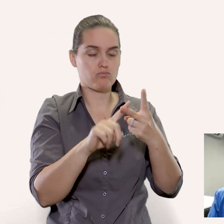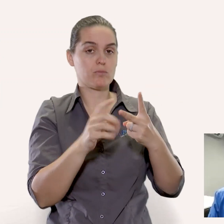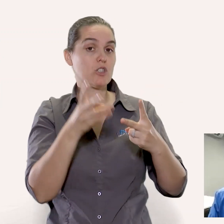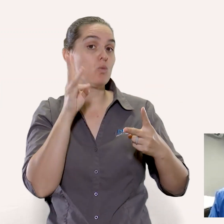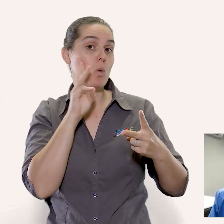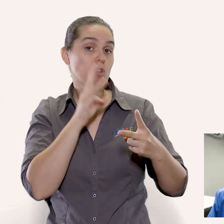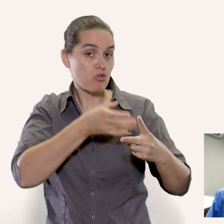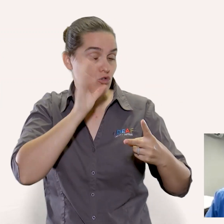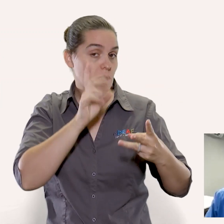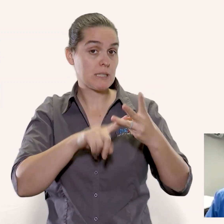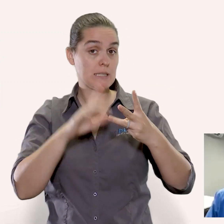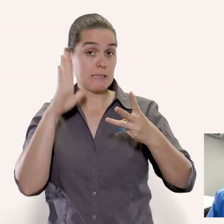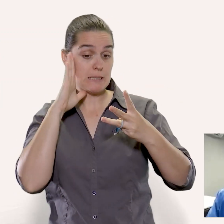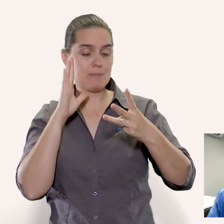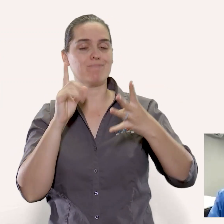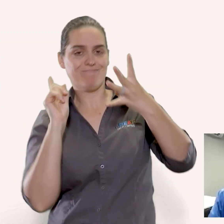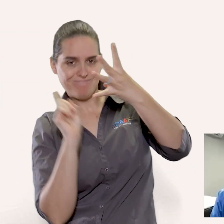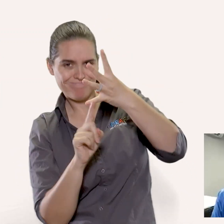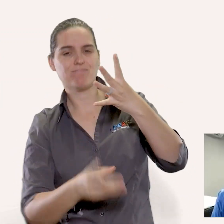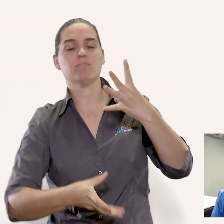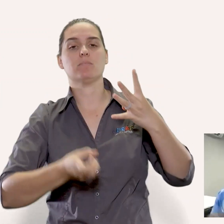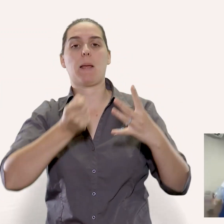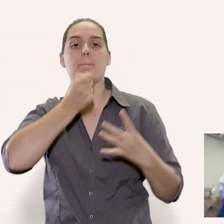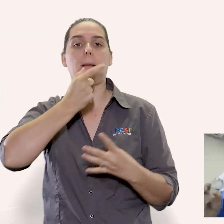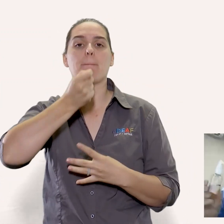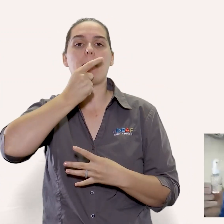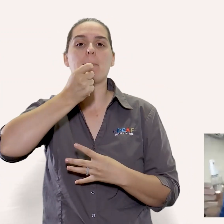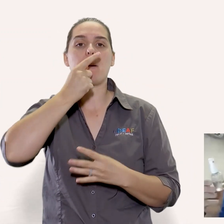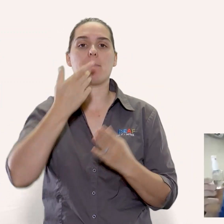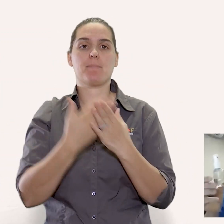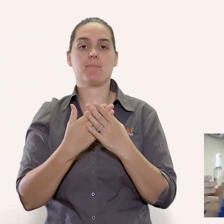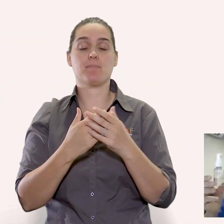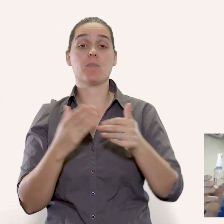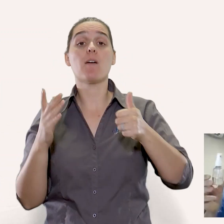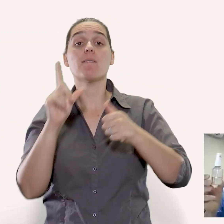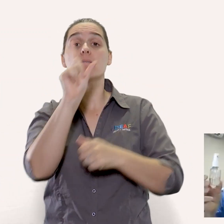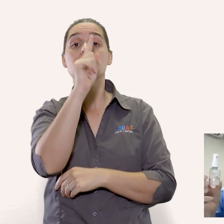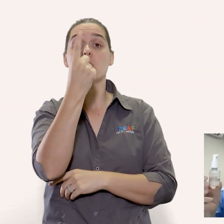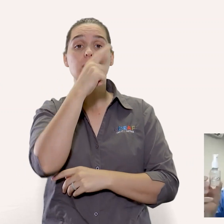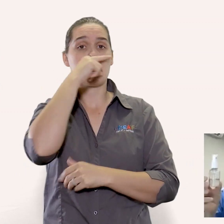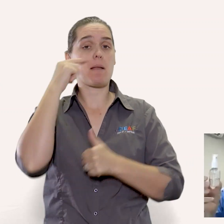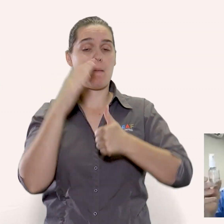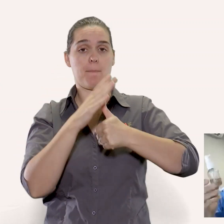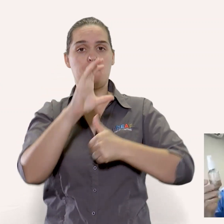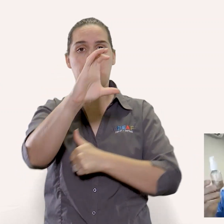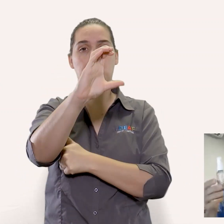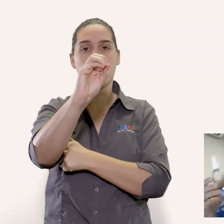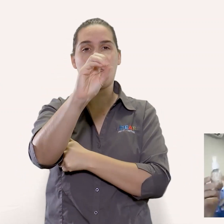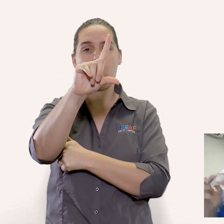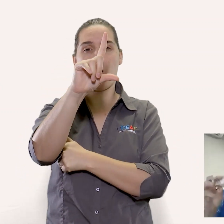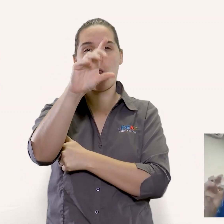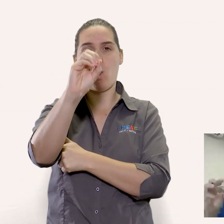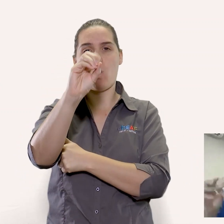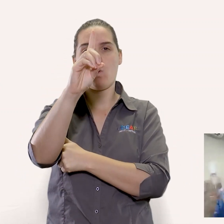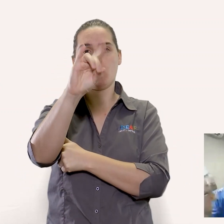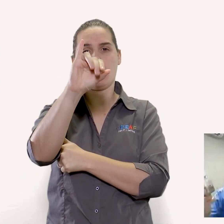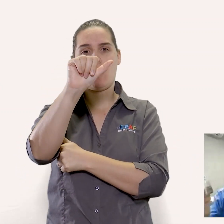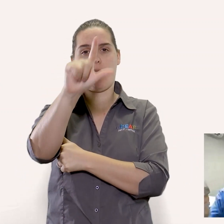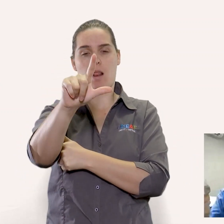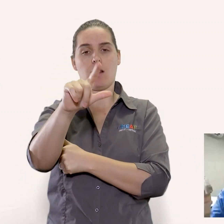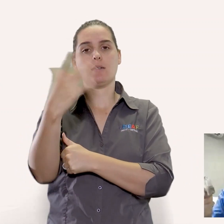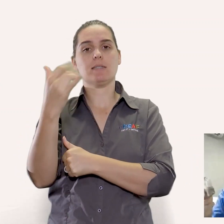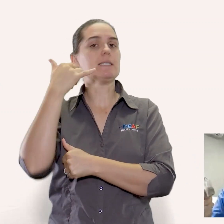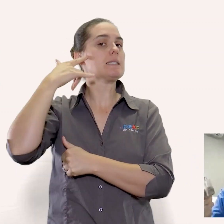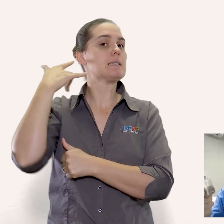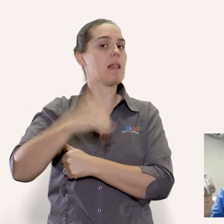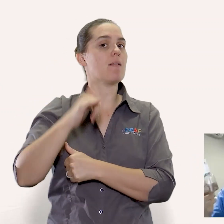and the first thing i want to talk about with regards to supplementation is something called colloidal silver now i buy these empty containers at my